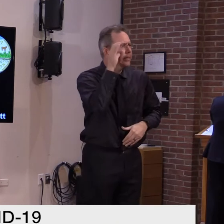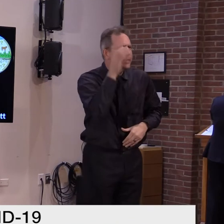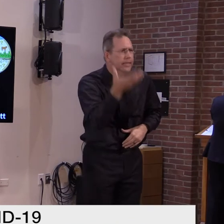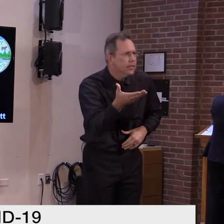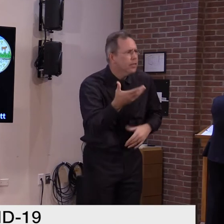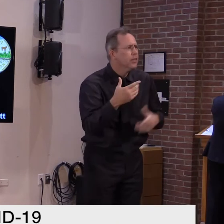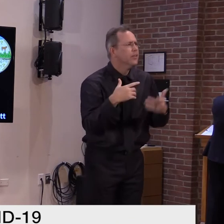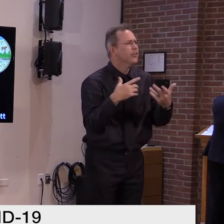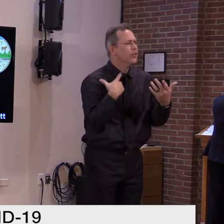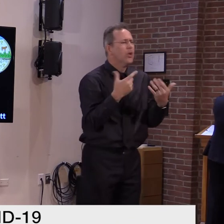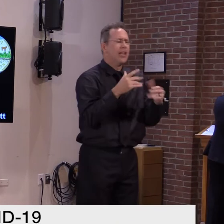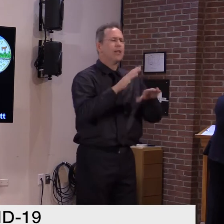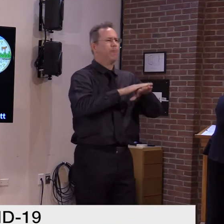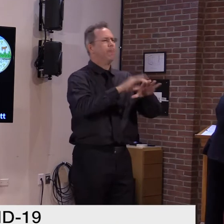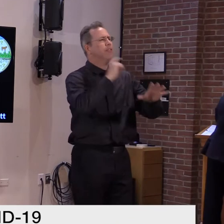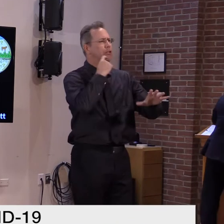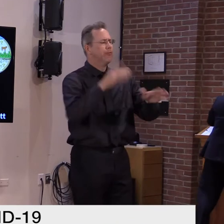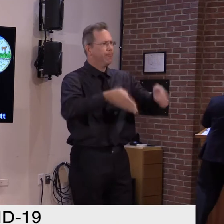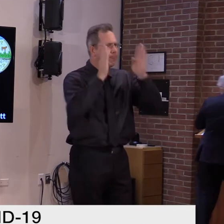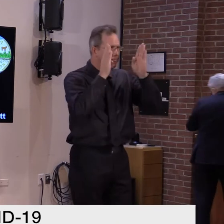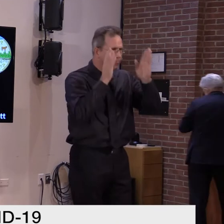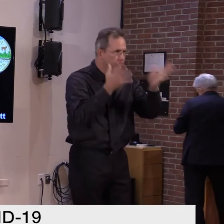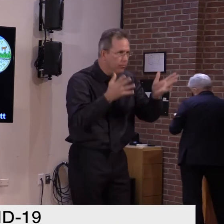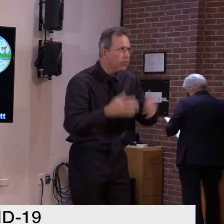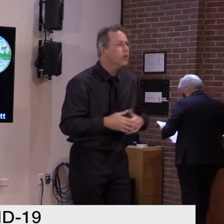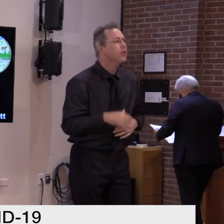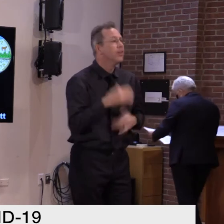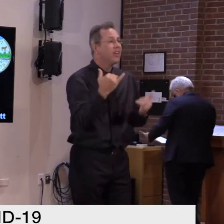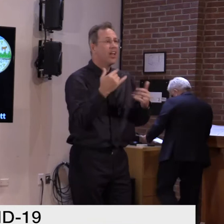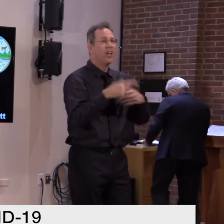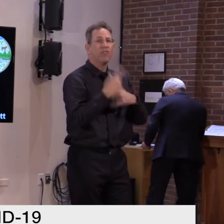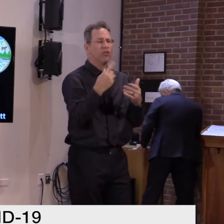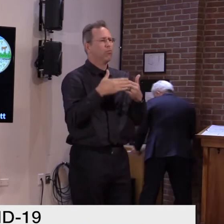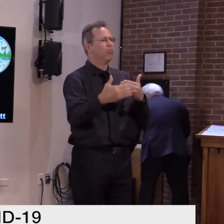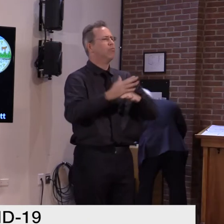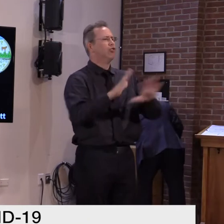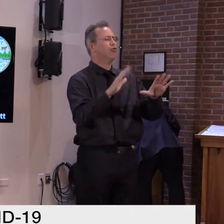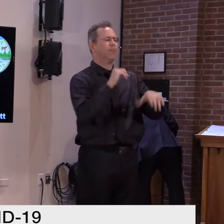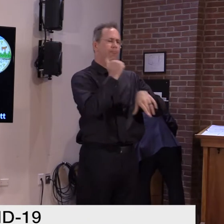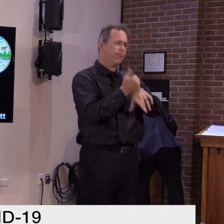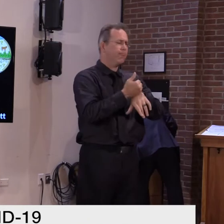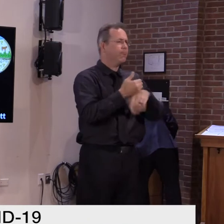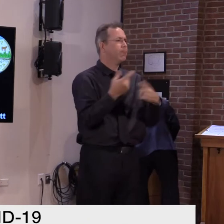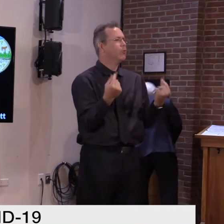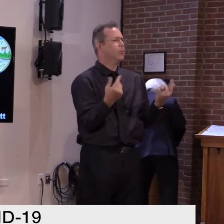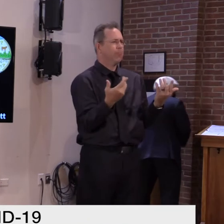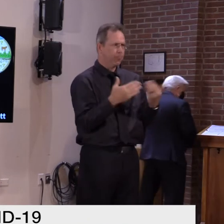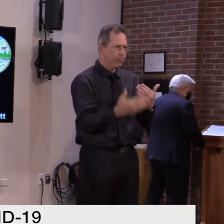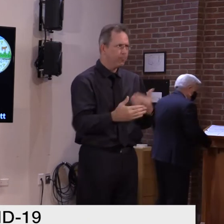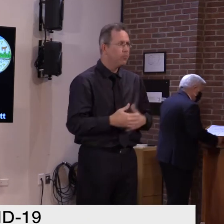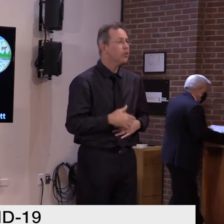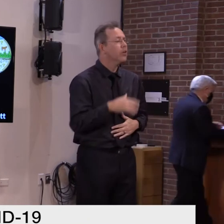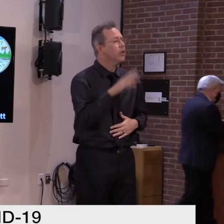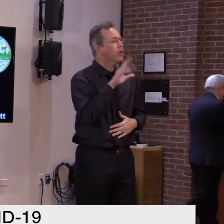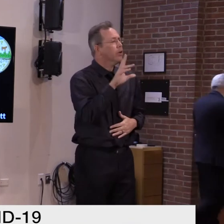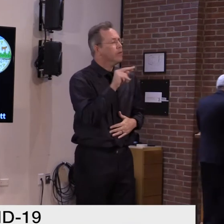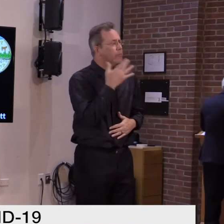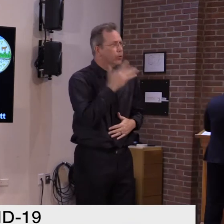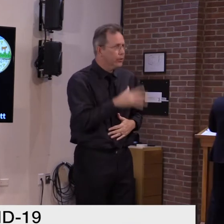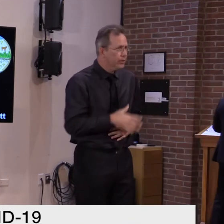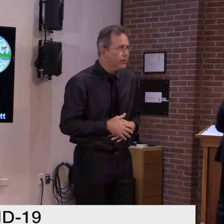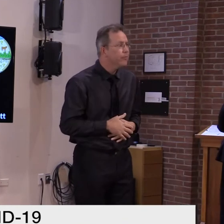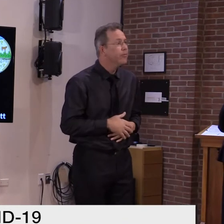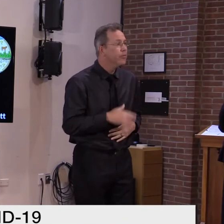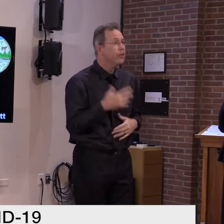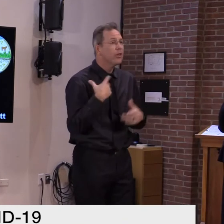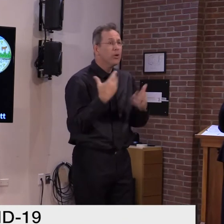The days of very low risk are over. So unfortunately, I'm announcing several new measures to slow the spread